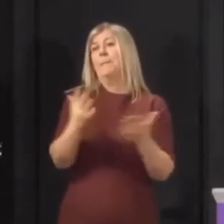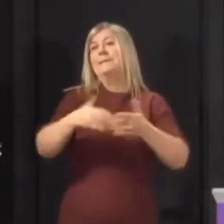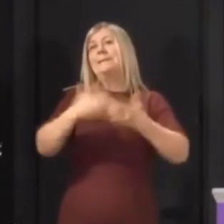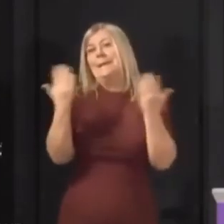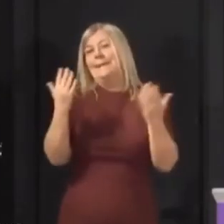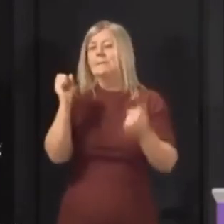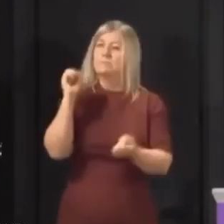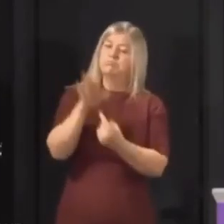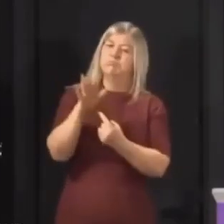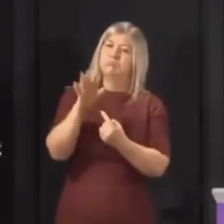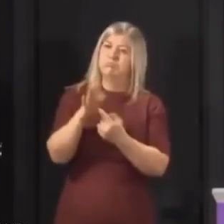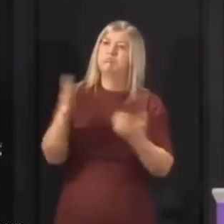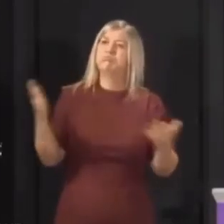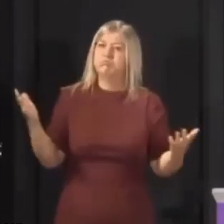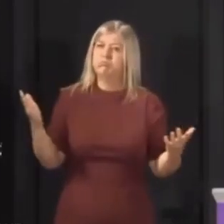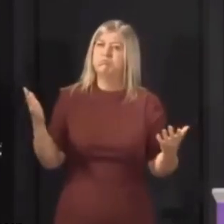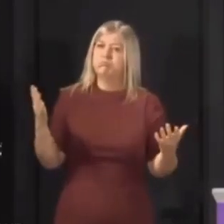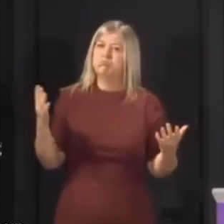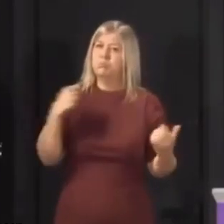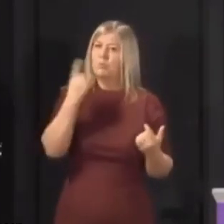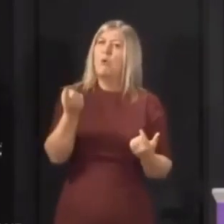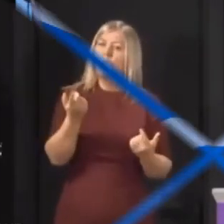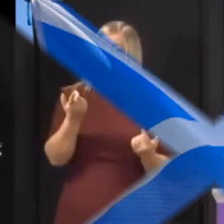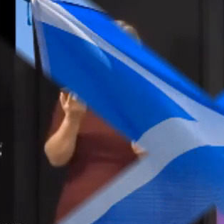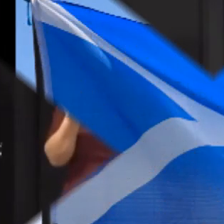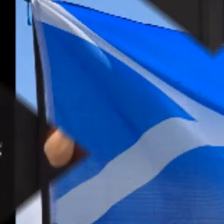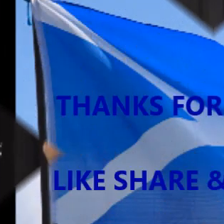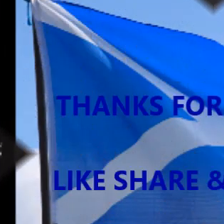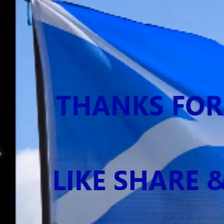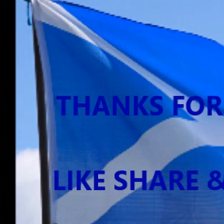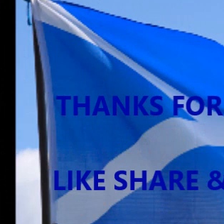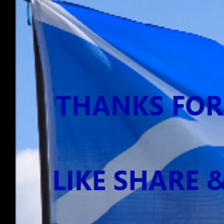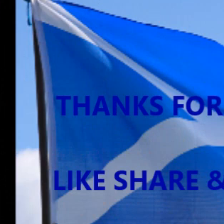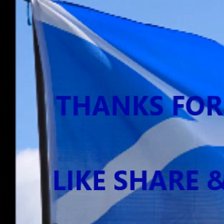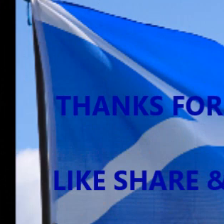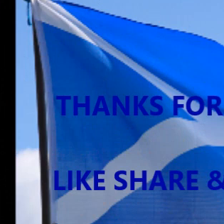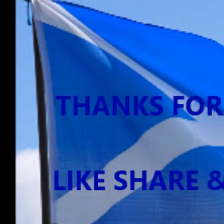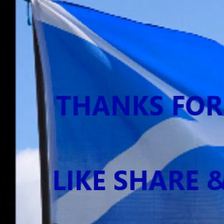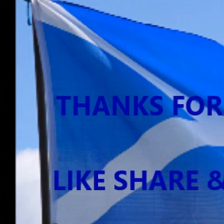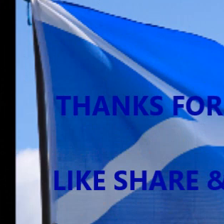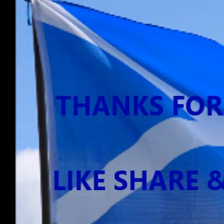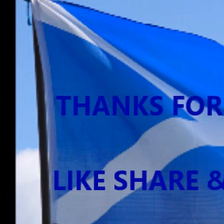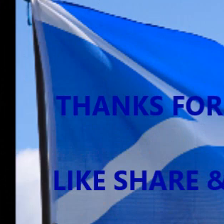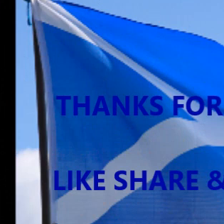and keep your family afloat. Now, I'm going to get my clicky pen and get myself for you here.